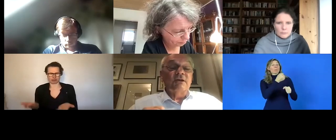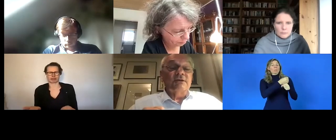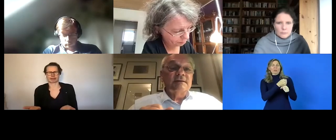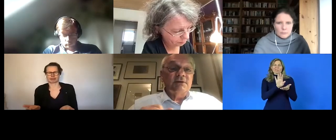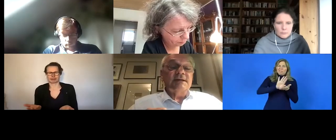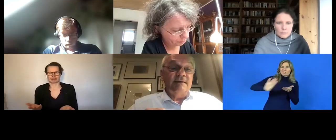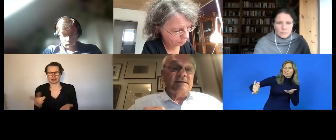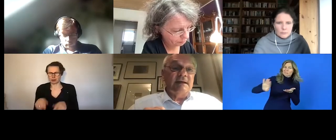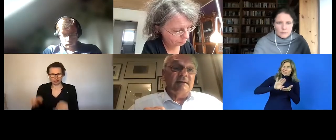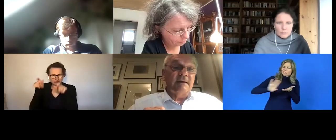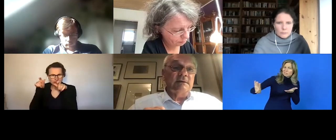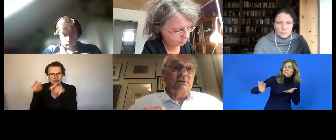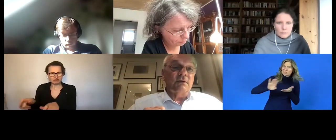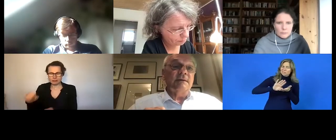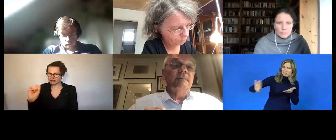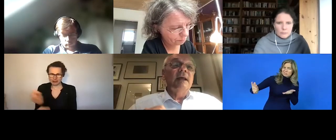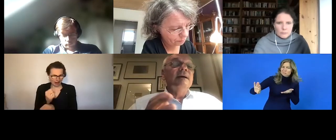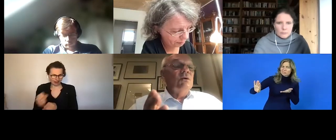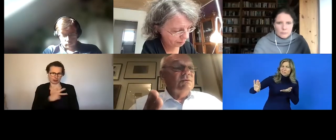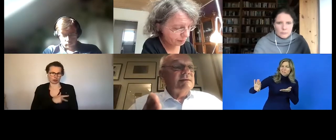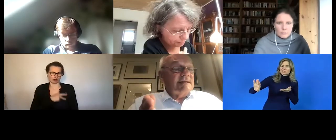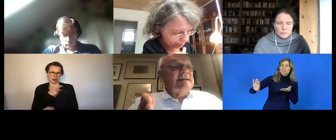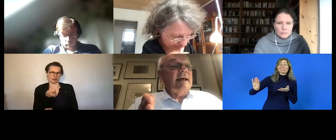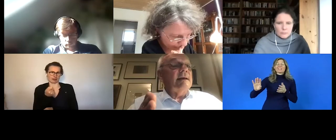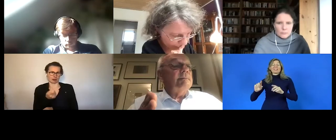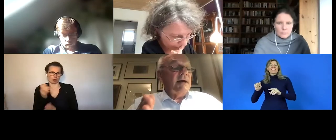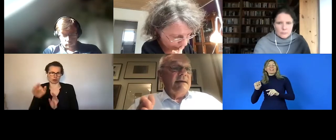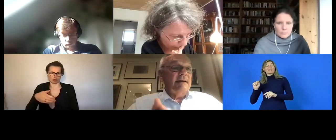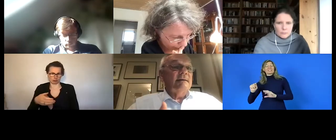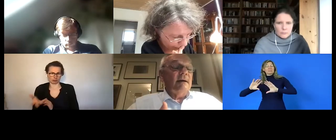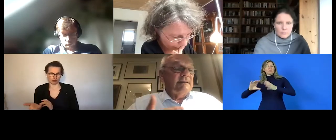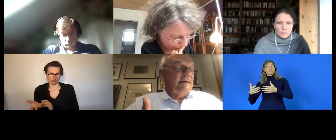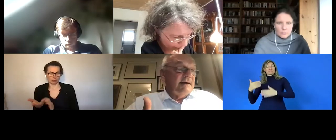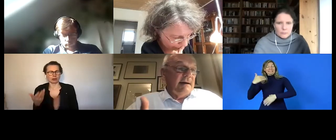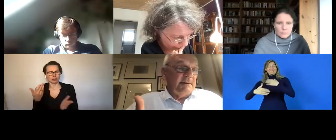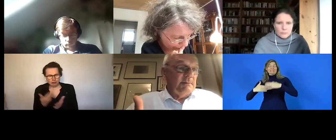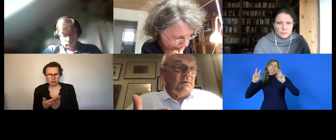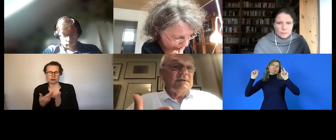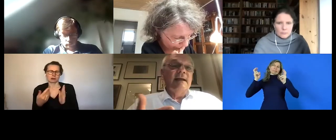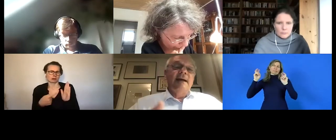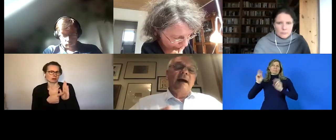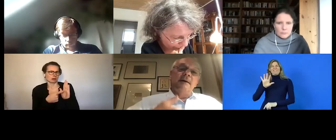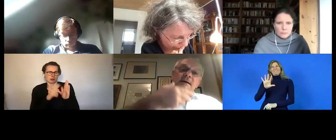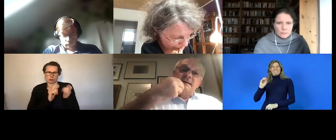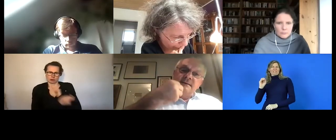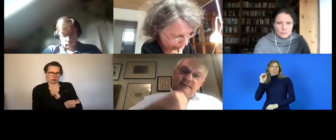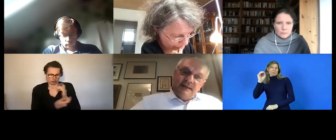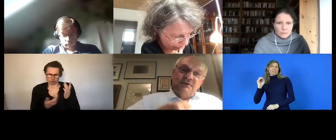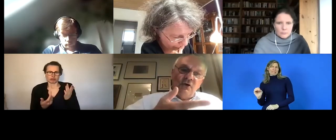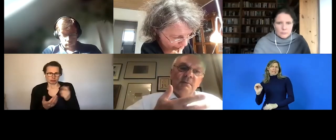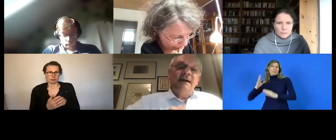uh with more than 50 percent of a disability um uh are